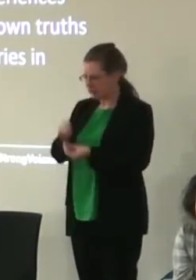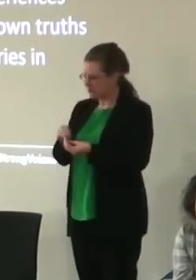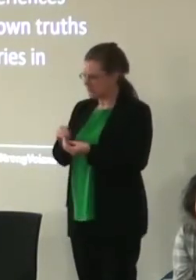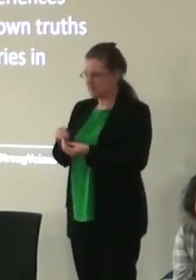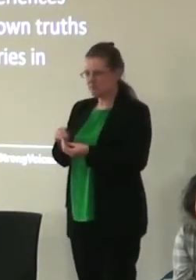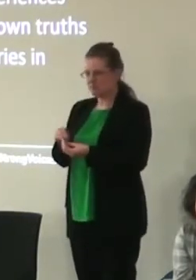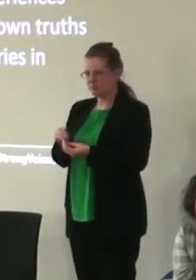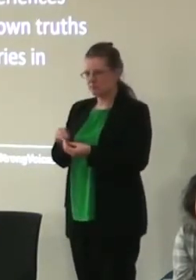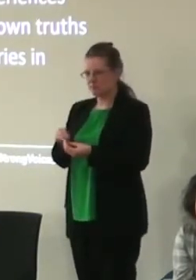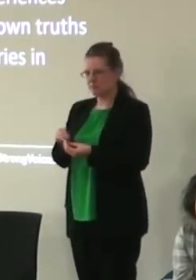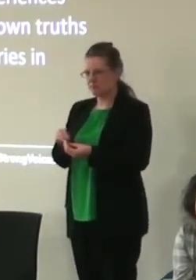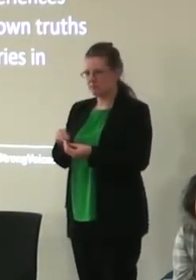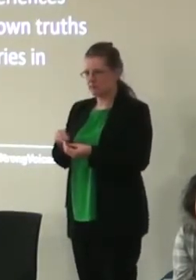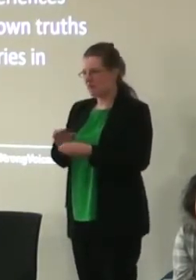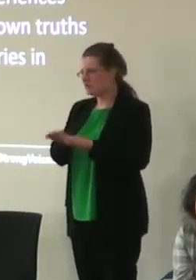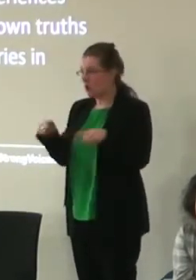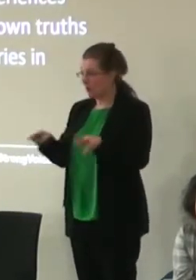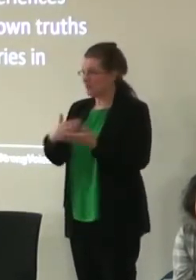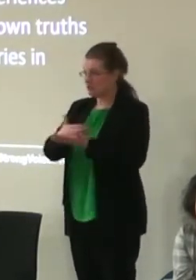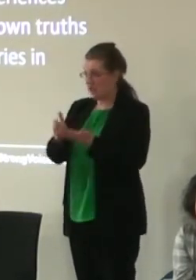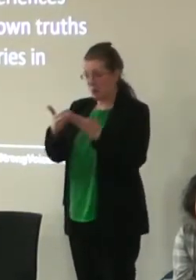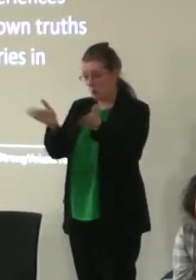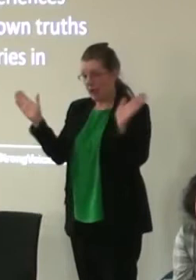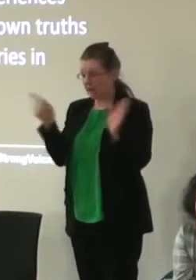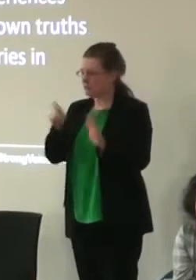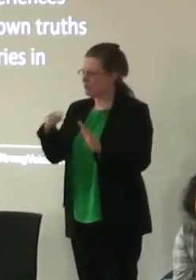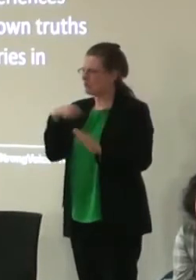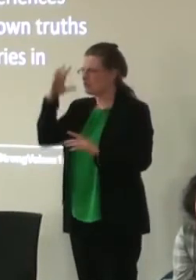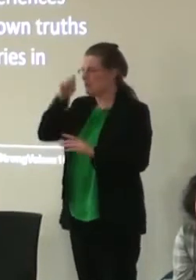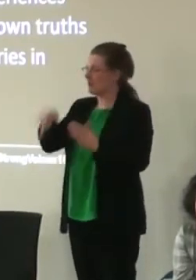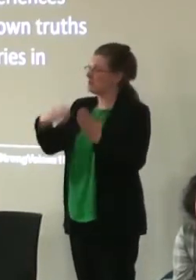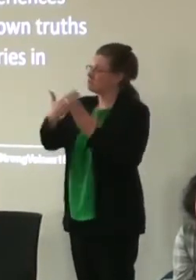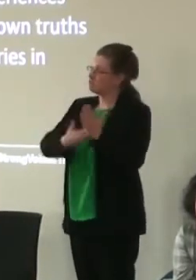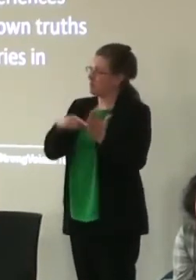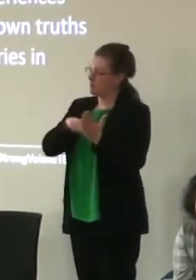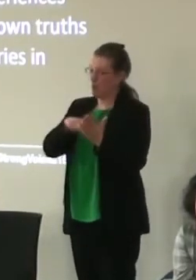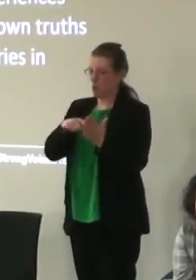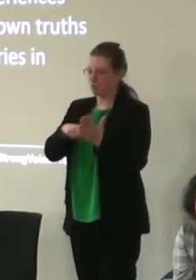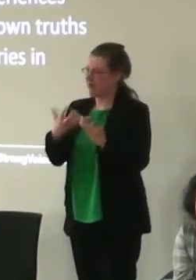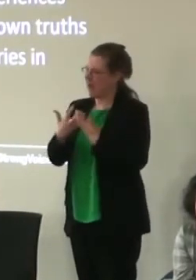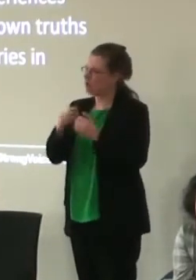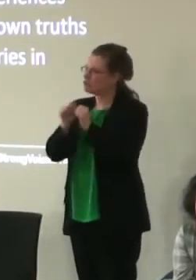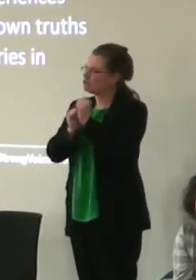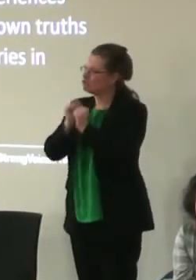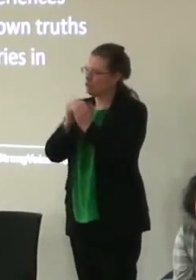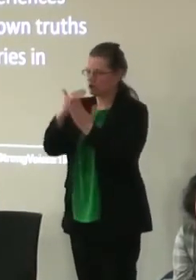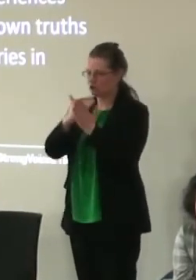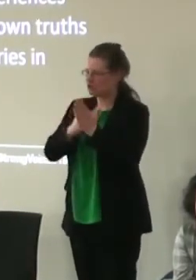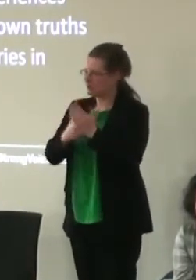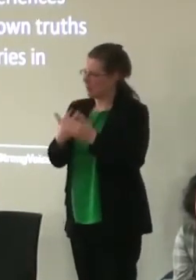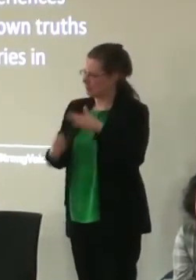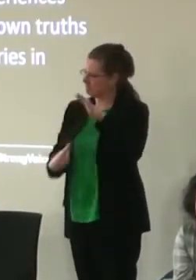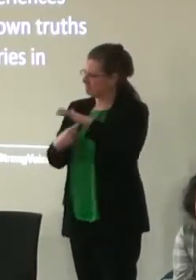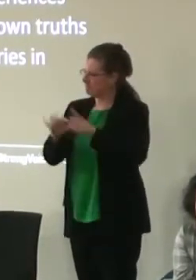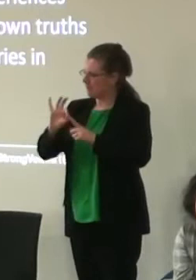of sharing it widely, but it was just drawn to my attention, the particular report, but the way in which it was structured had some very succinct points